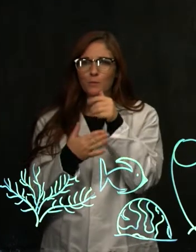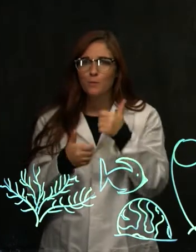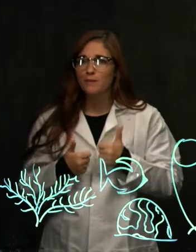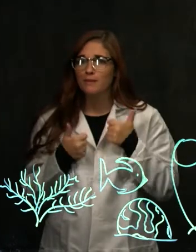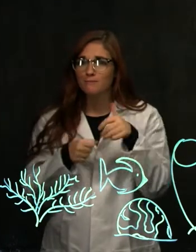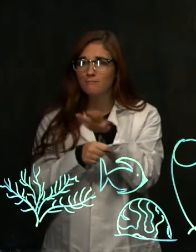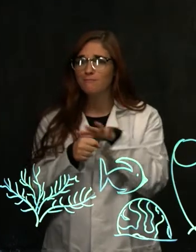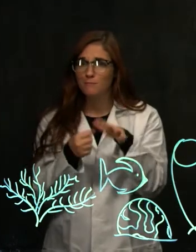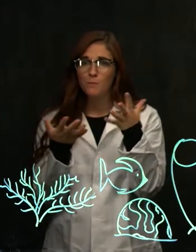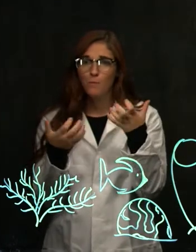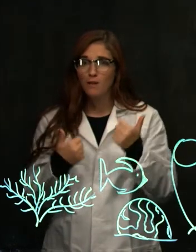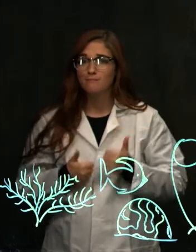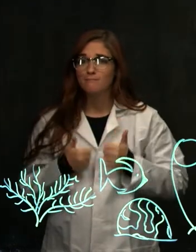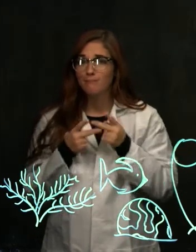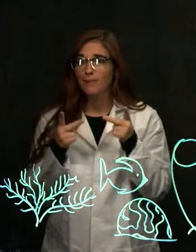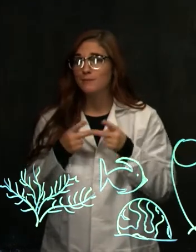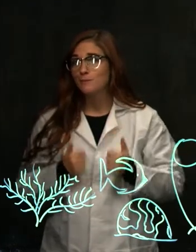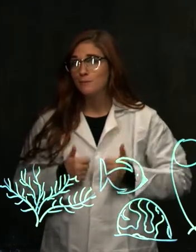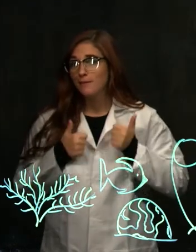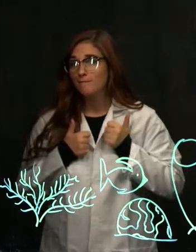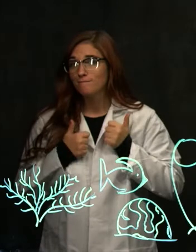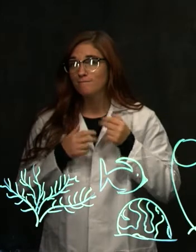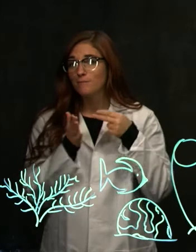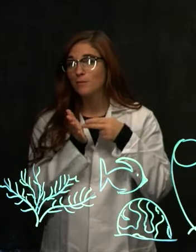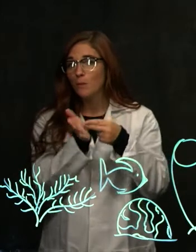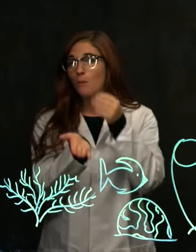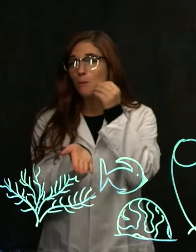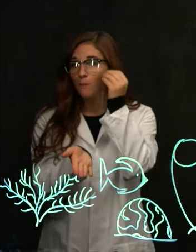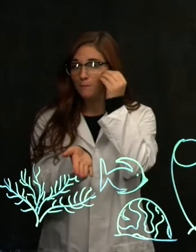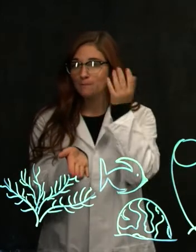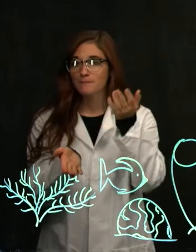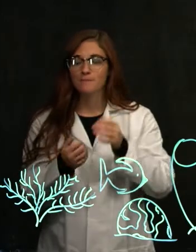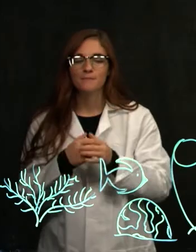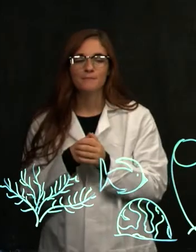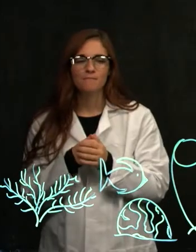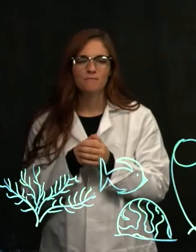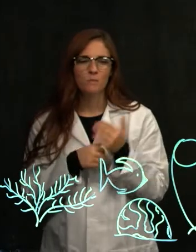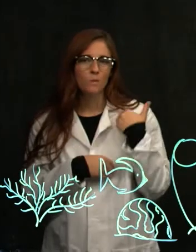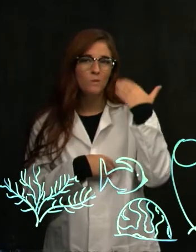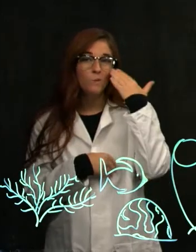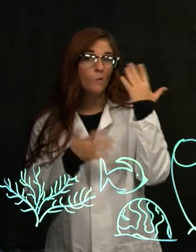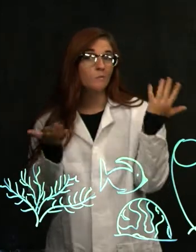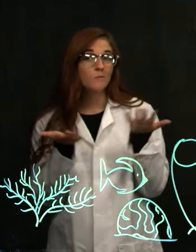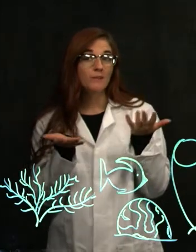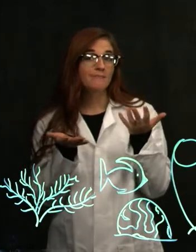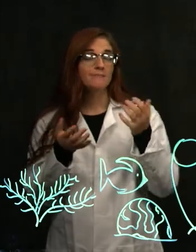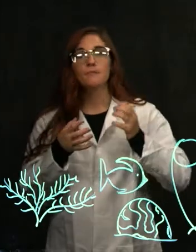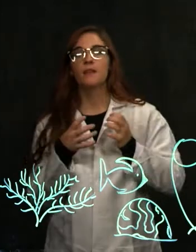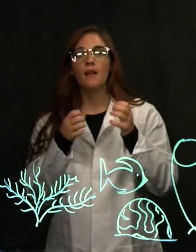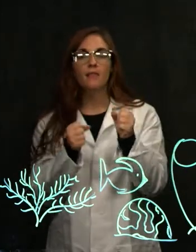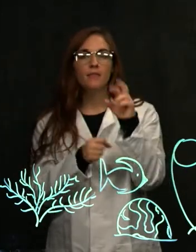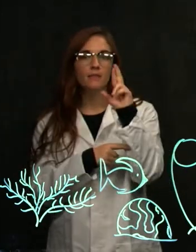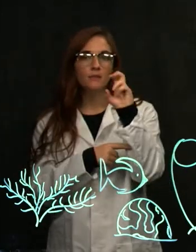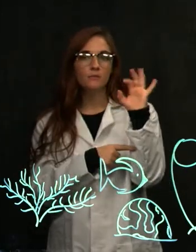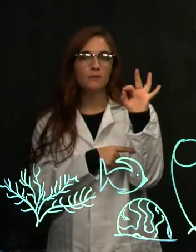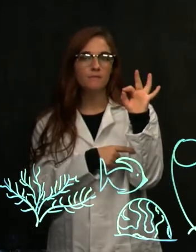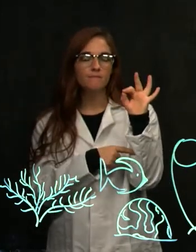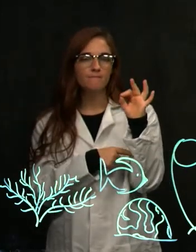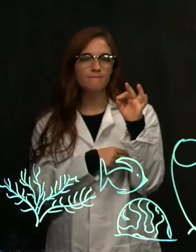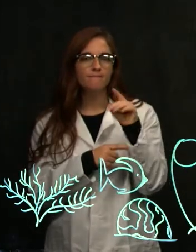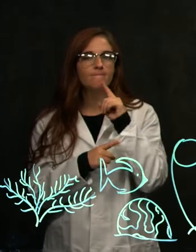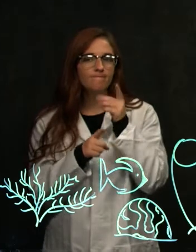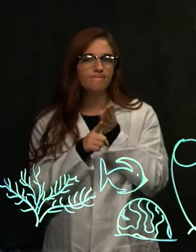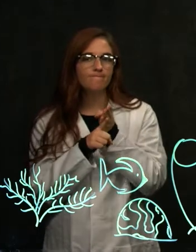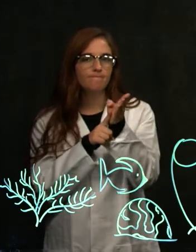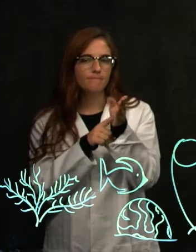live. So what we know is that on healthy reefs it's mainly covered